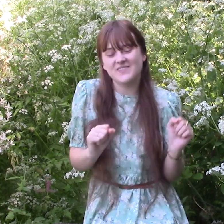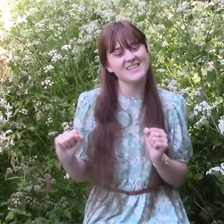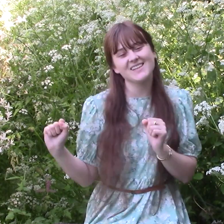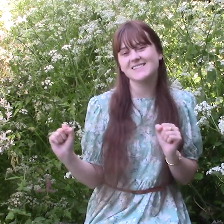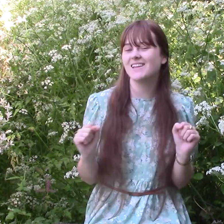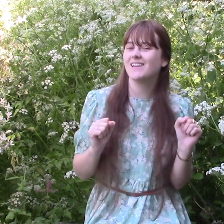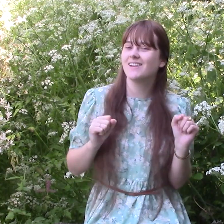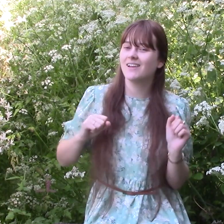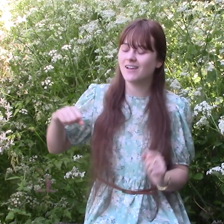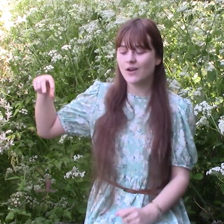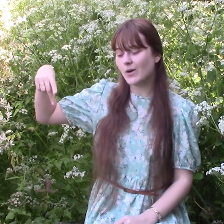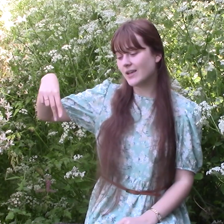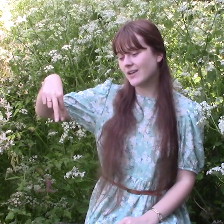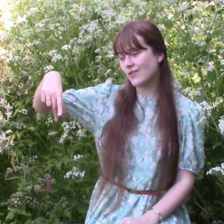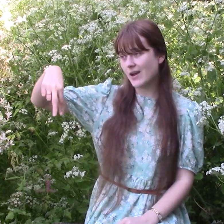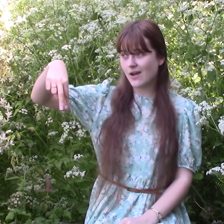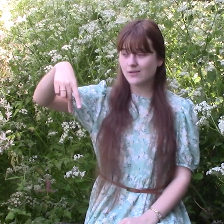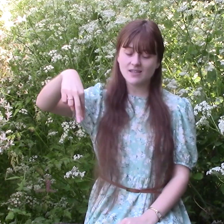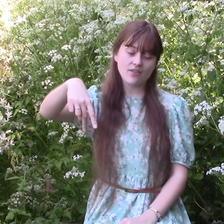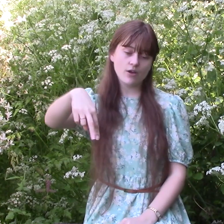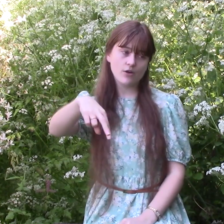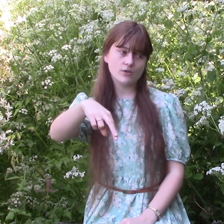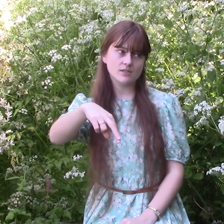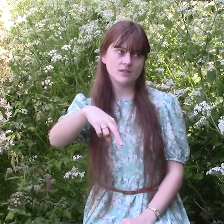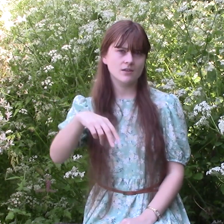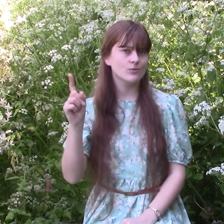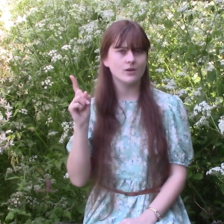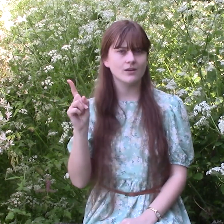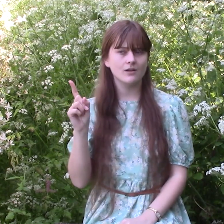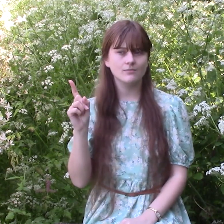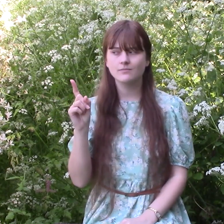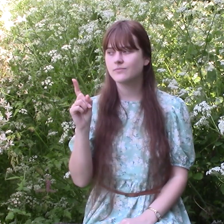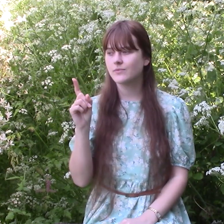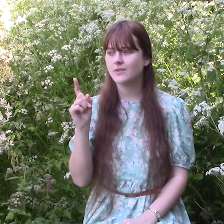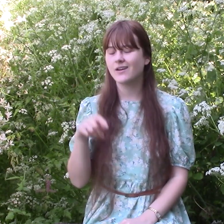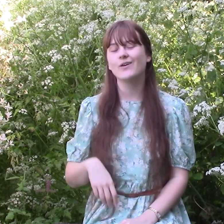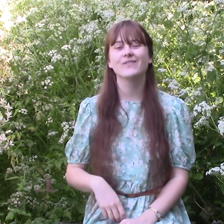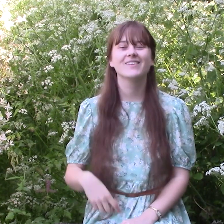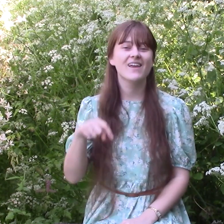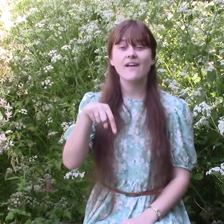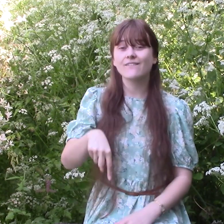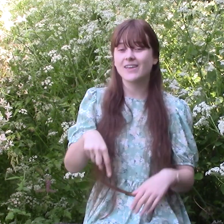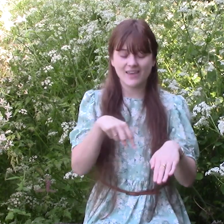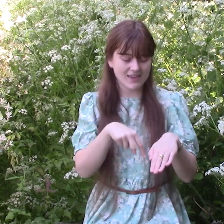dancing Walking around on those, what do you call them? Oh, feet